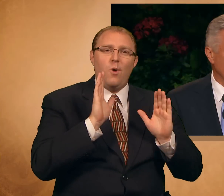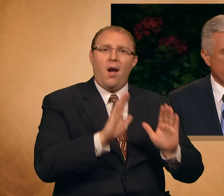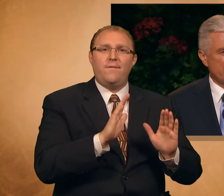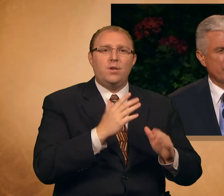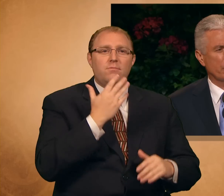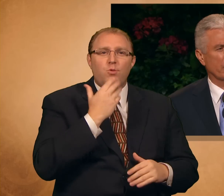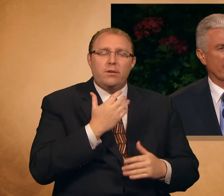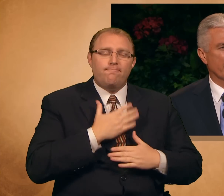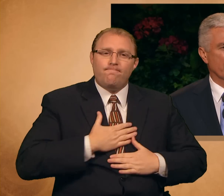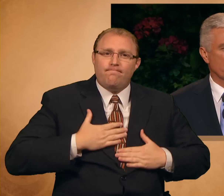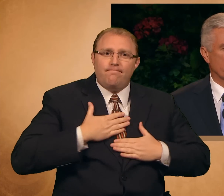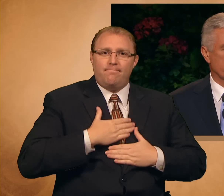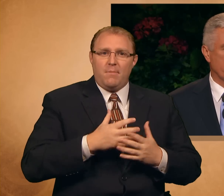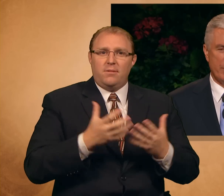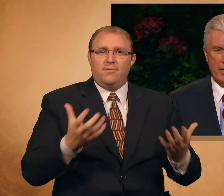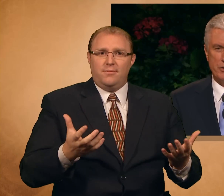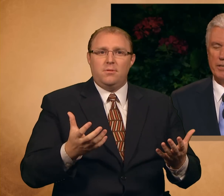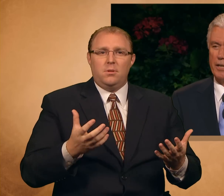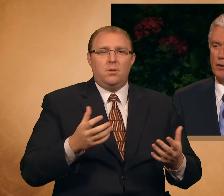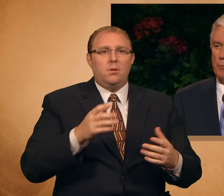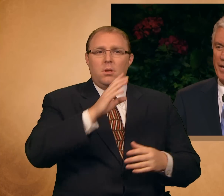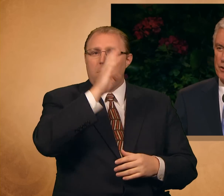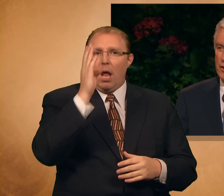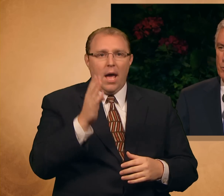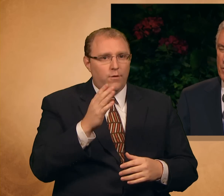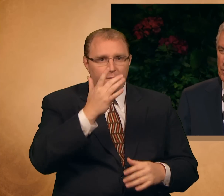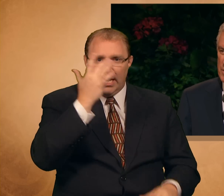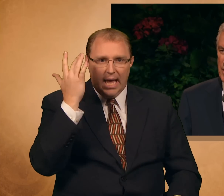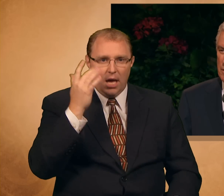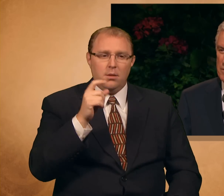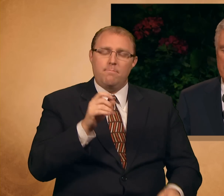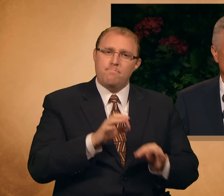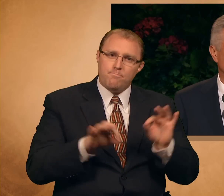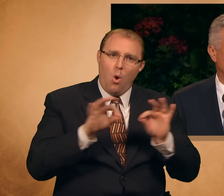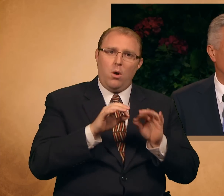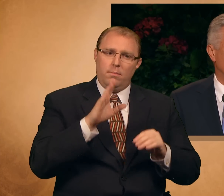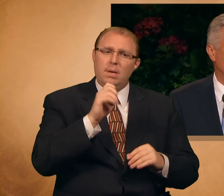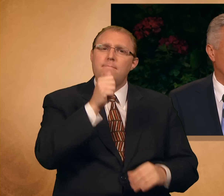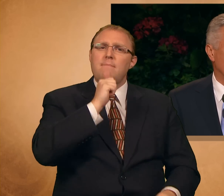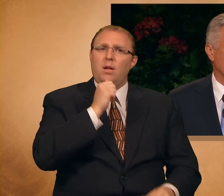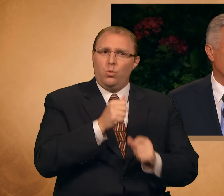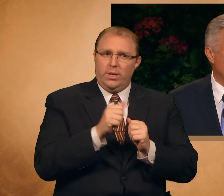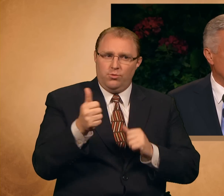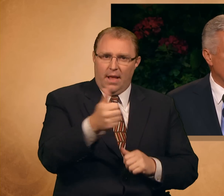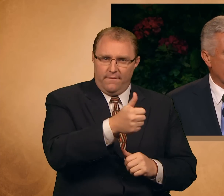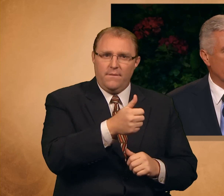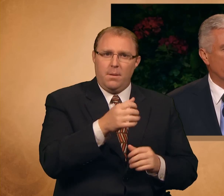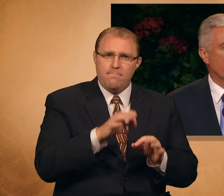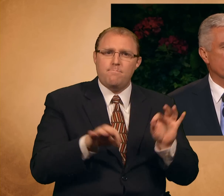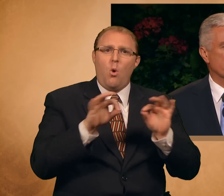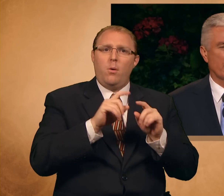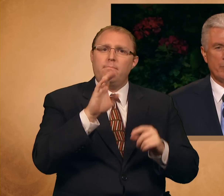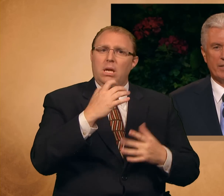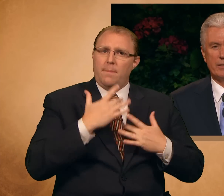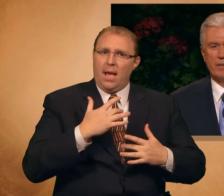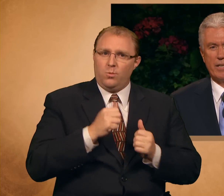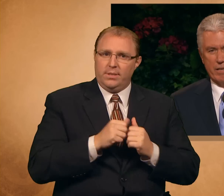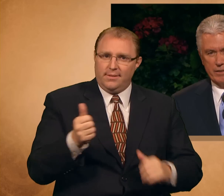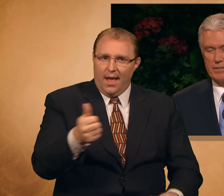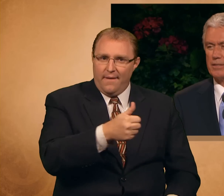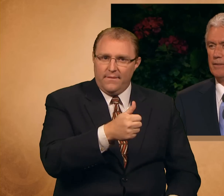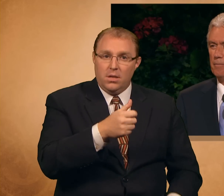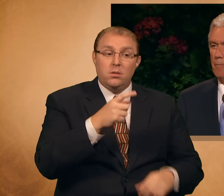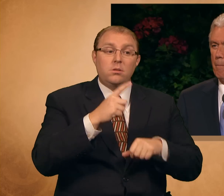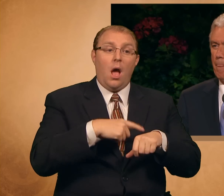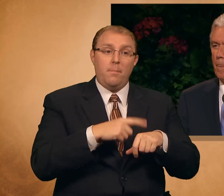Please never forget that you must be patient and compassionate with yourselves, that some sacrifices are better than